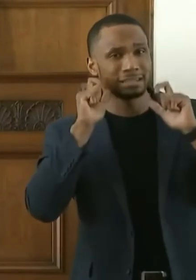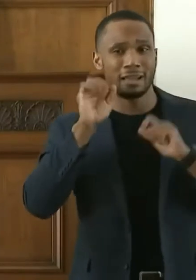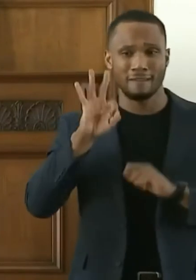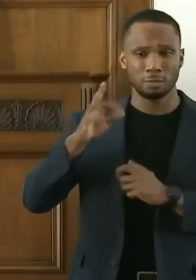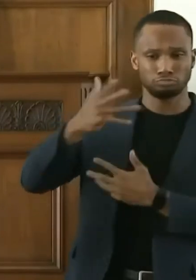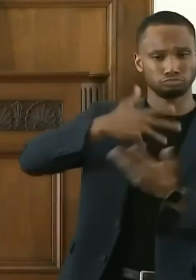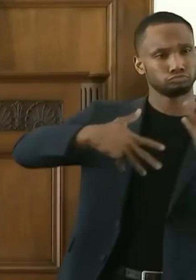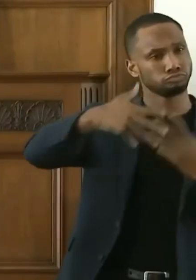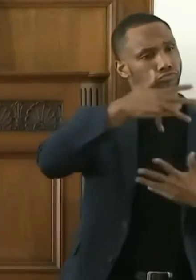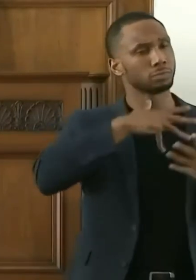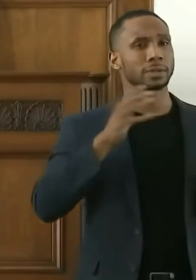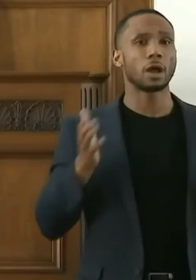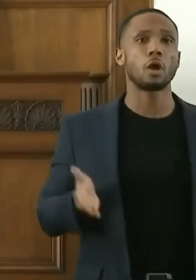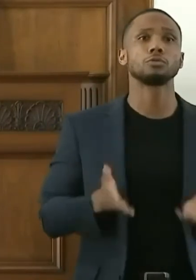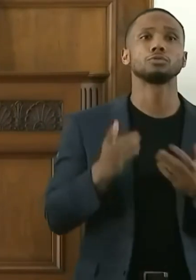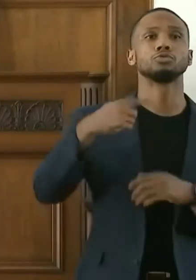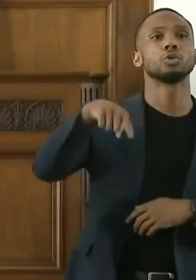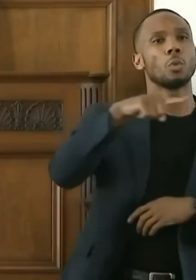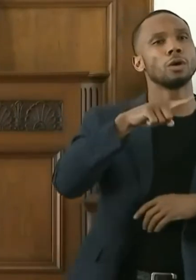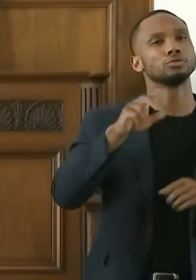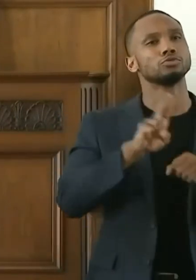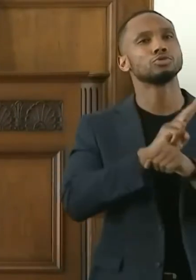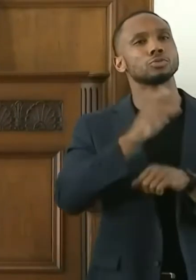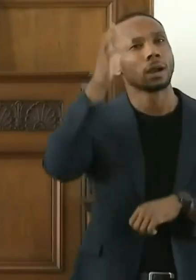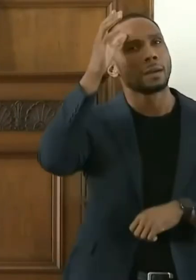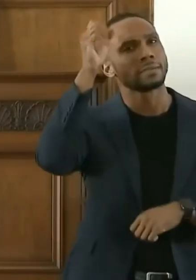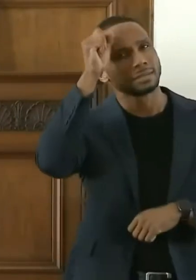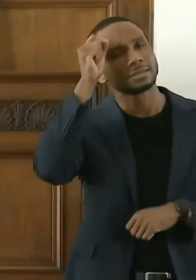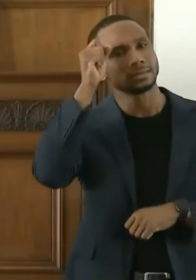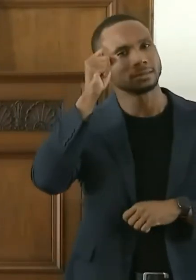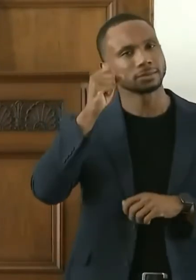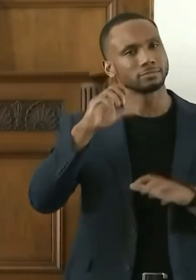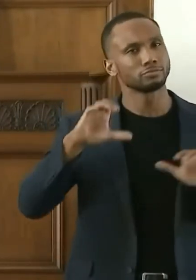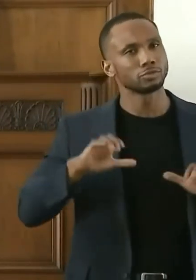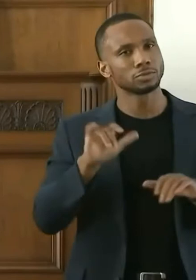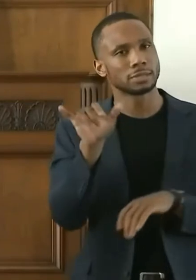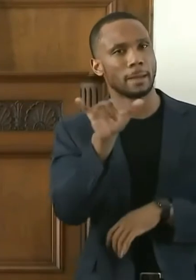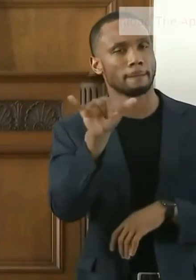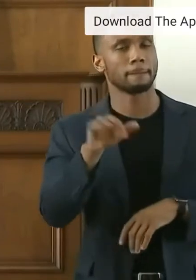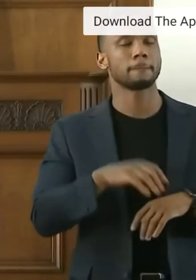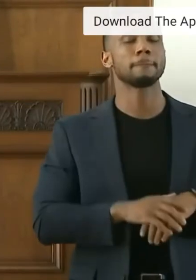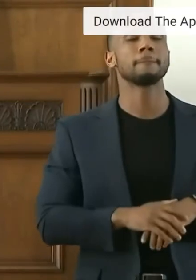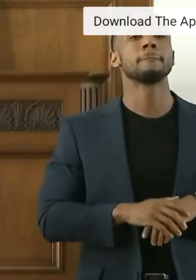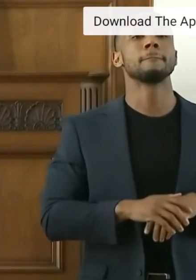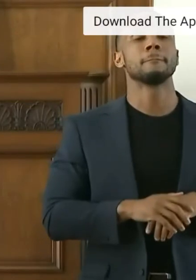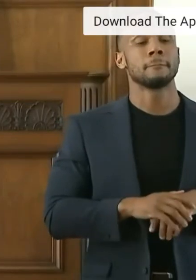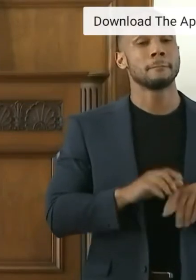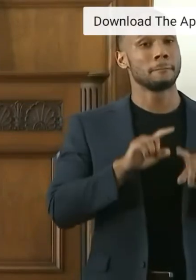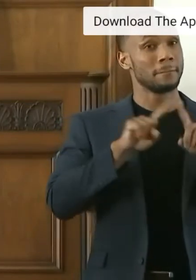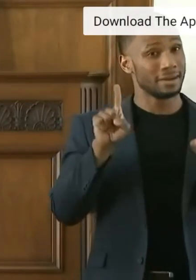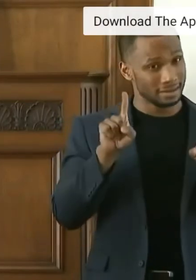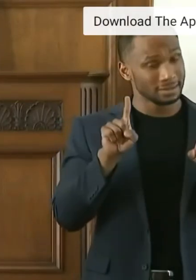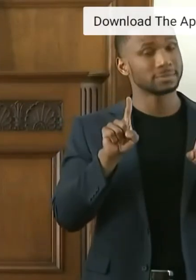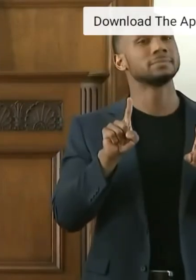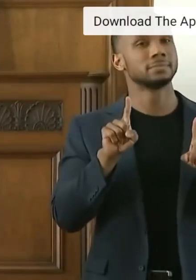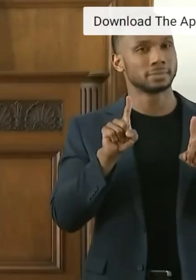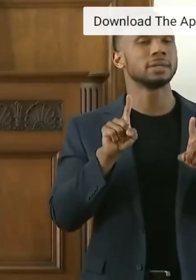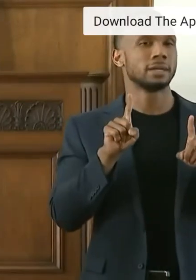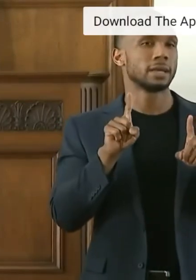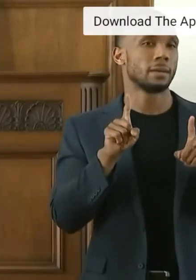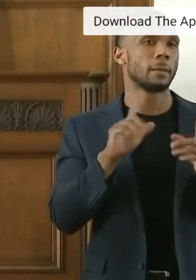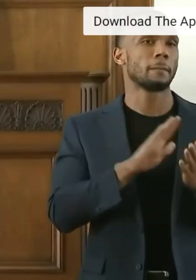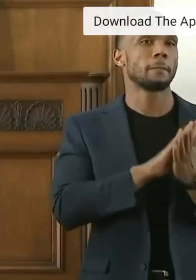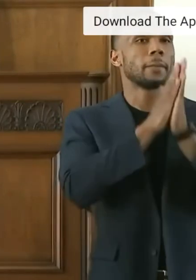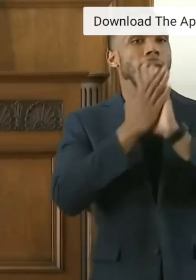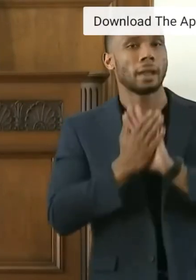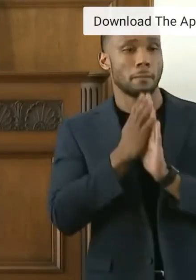strongly urge my fellow citizens to use common sense and do the same thing. But at that time, it will become a matter of